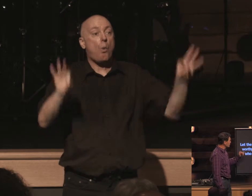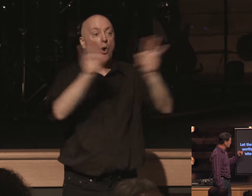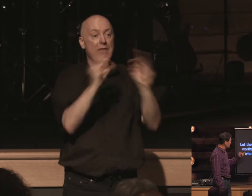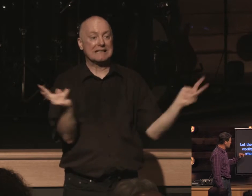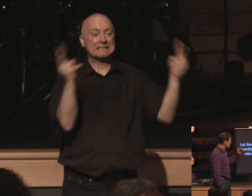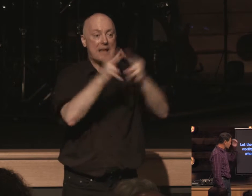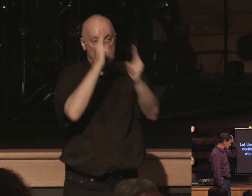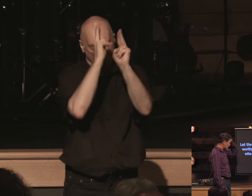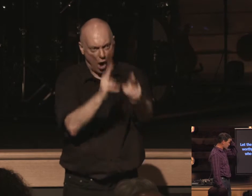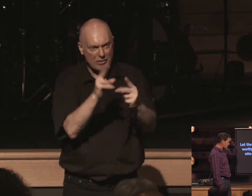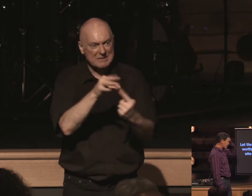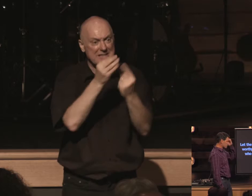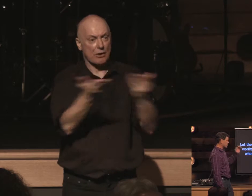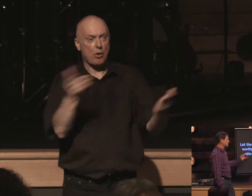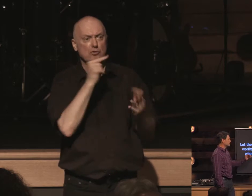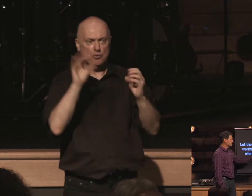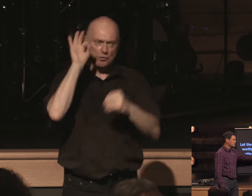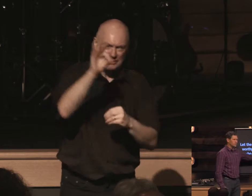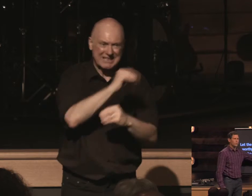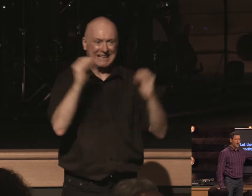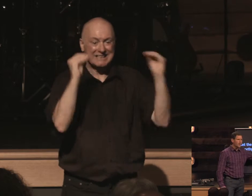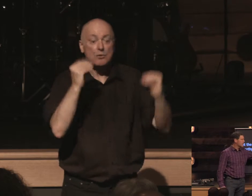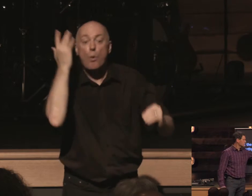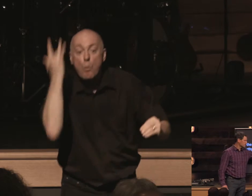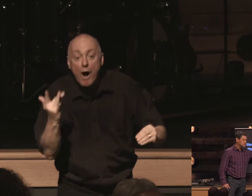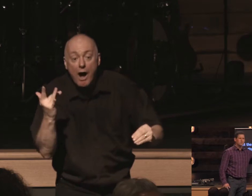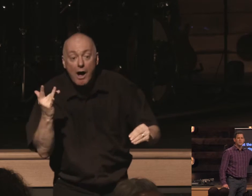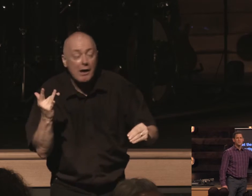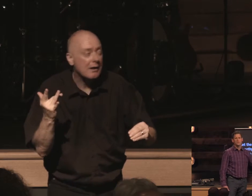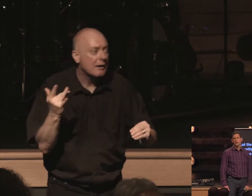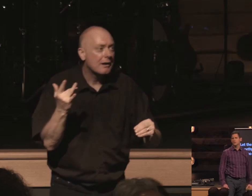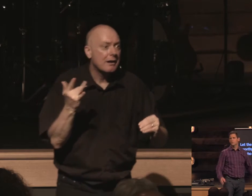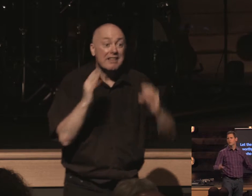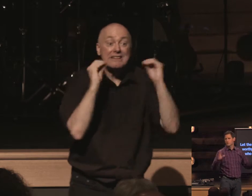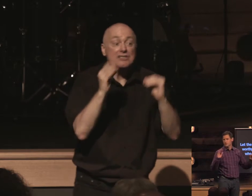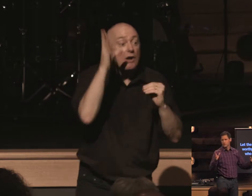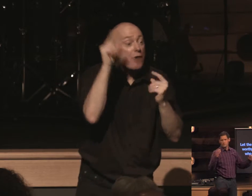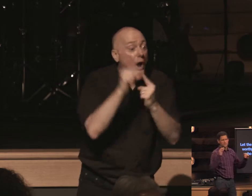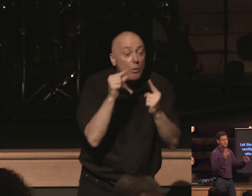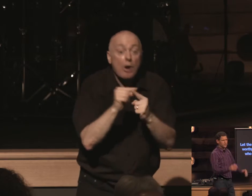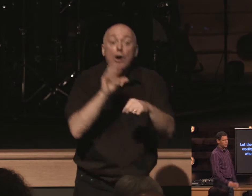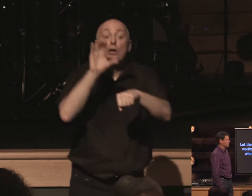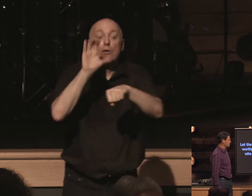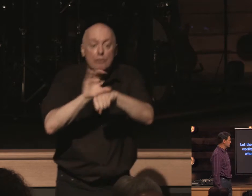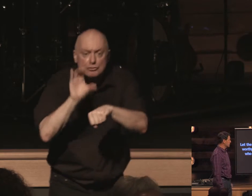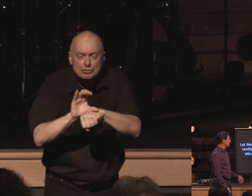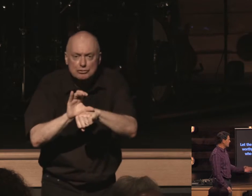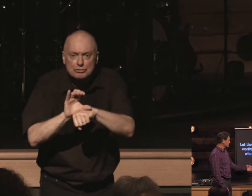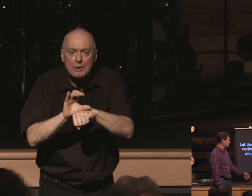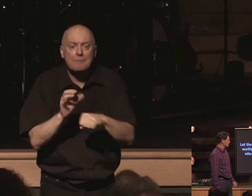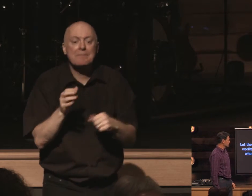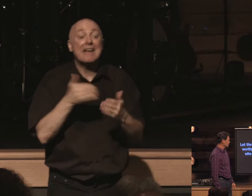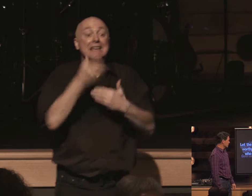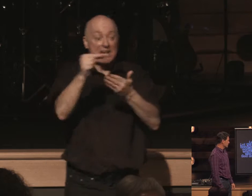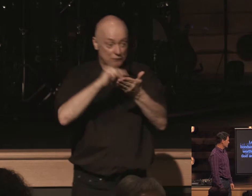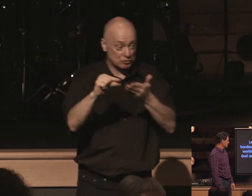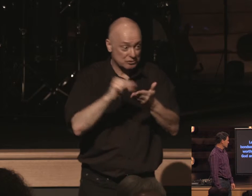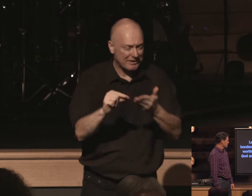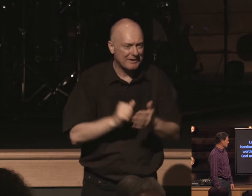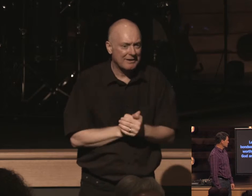especially those who labor and preaching and teaching why because without the teaching of god's word the church disintegrates next verse first